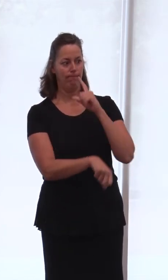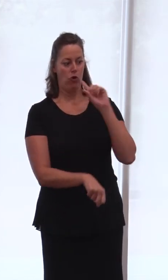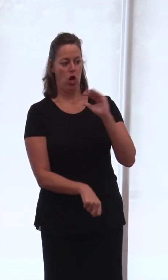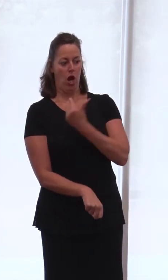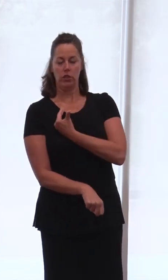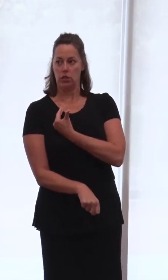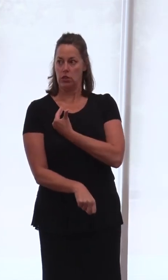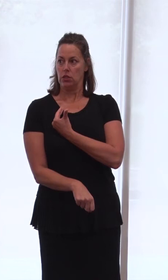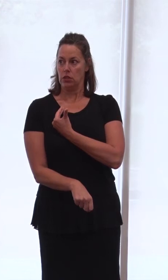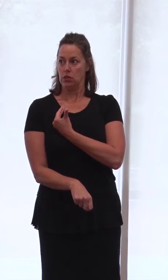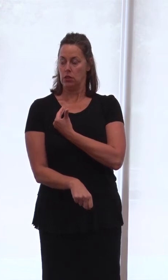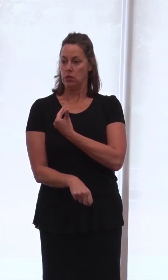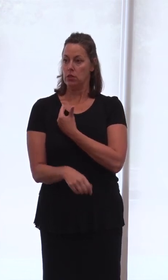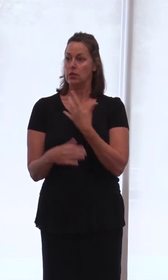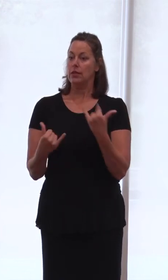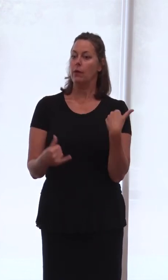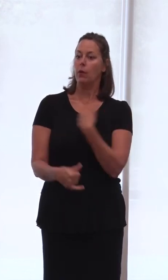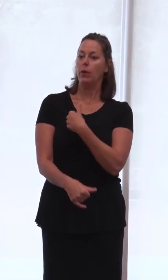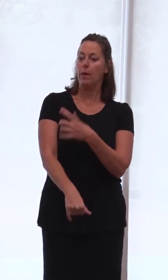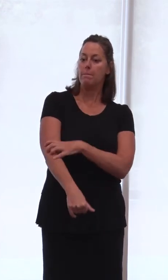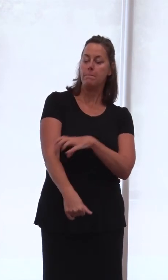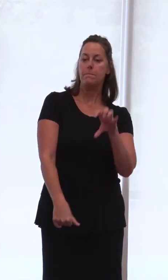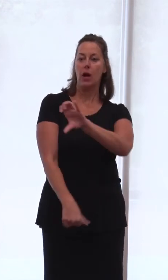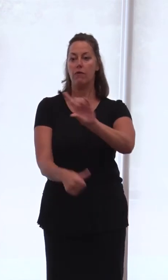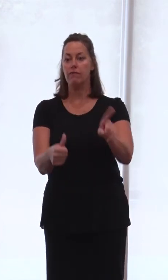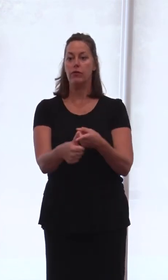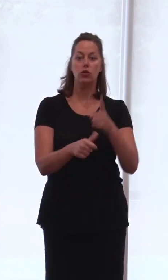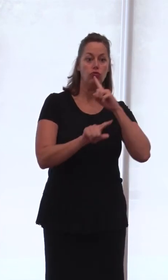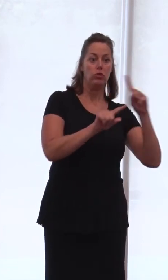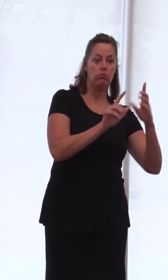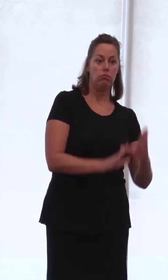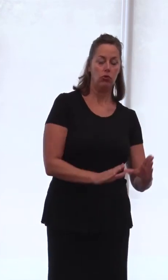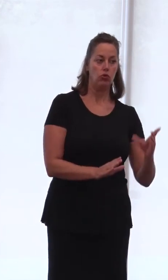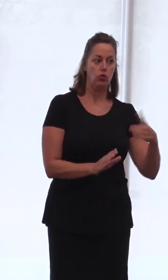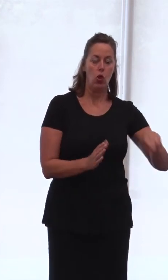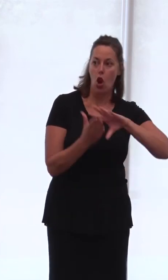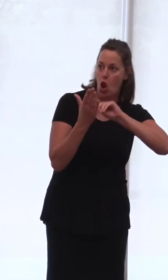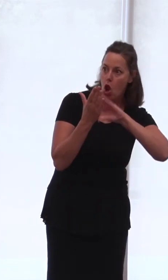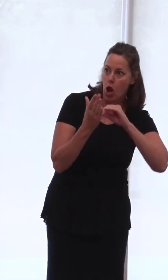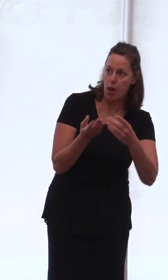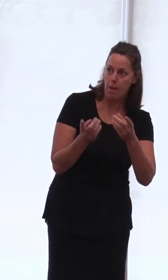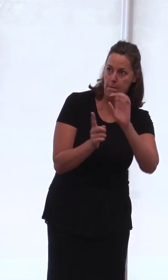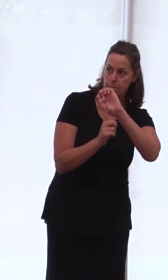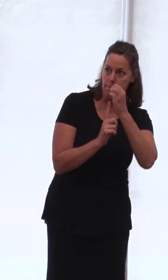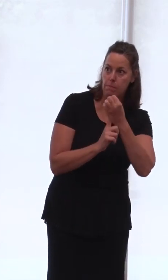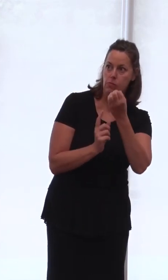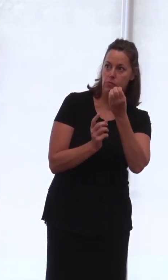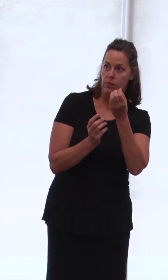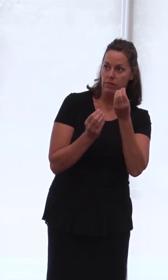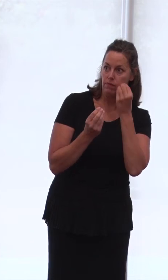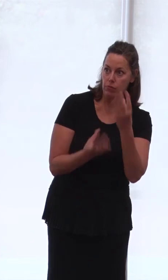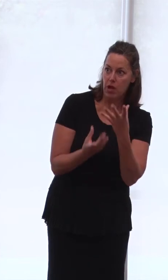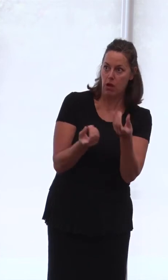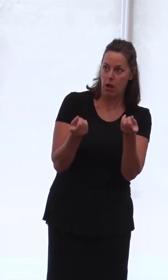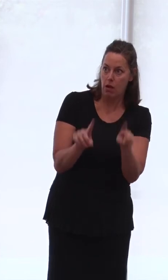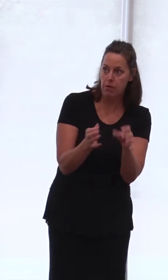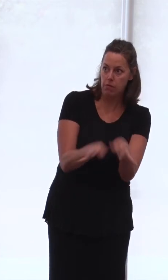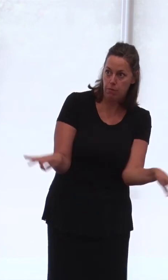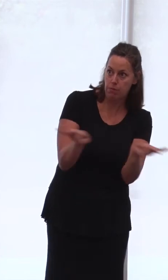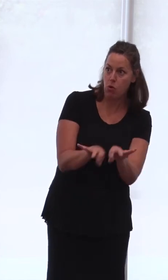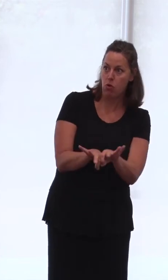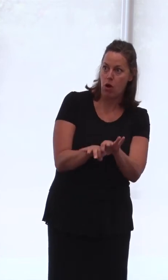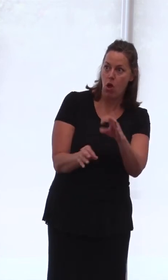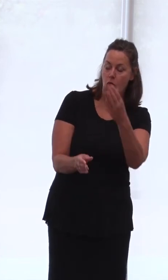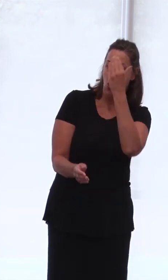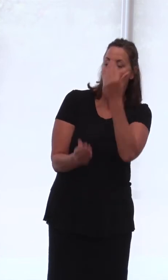And in addition, we are empowering our first responders to get vital information that they need when they arrive on the scene. So I'm proud to be part of this effort.